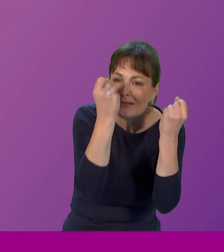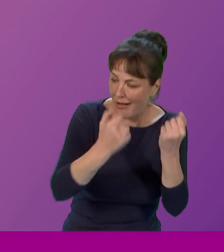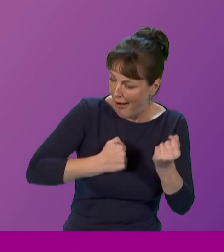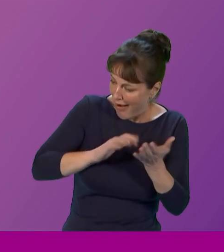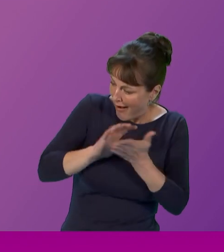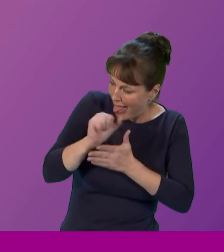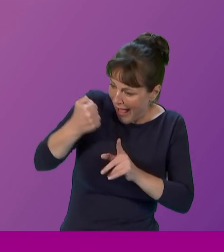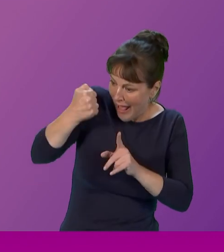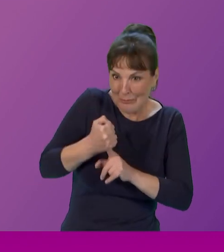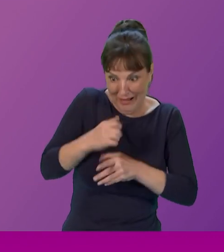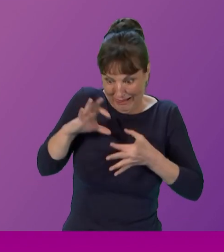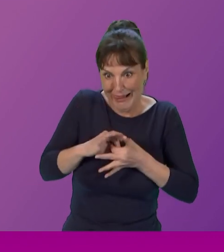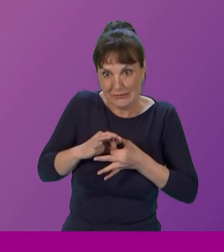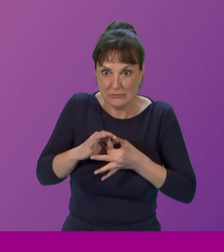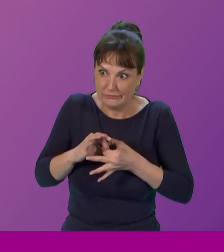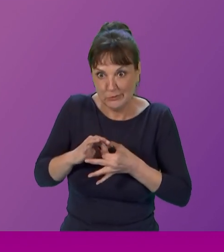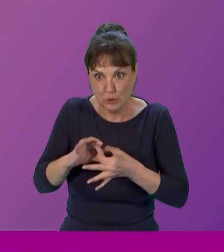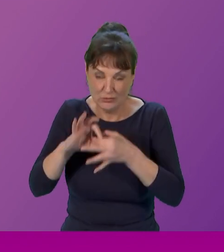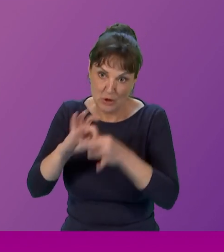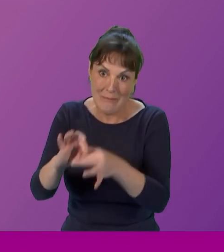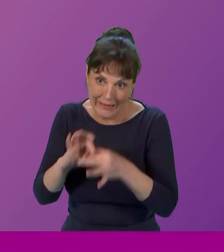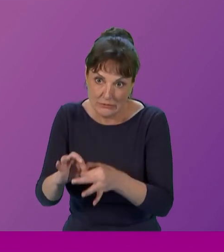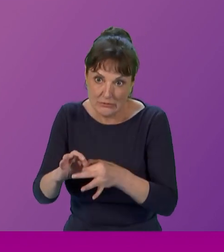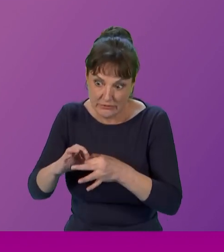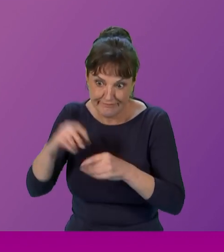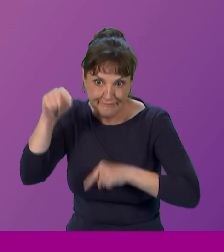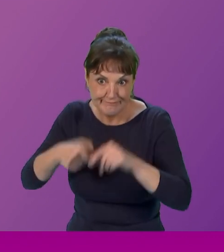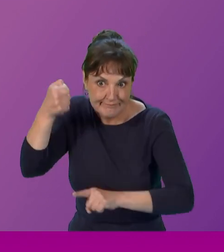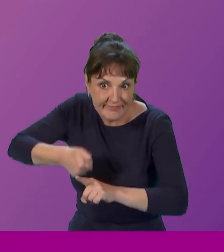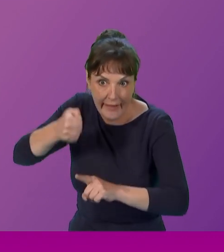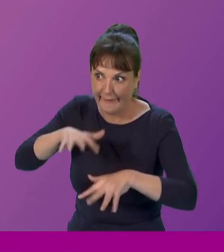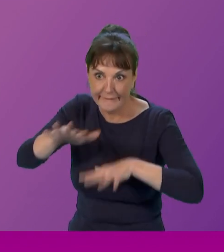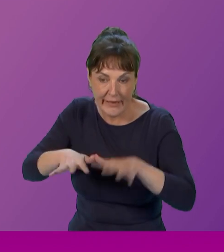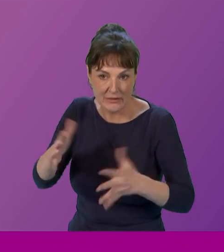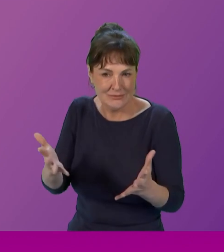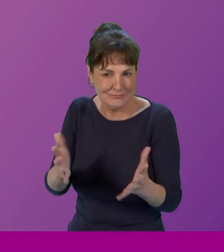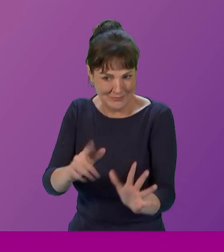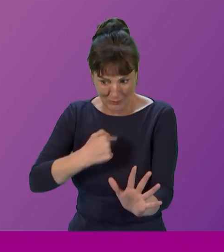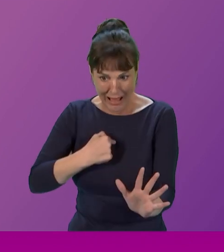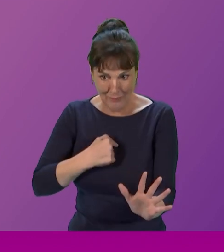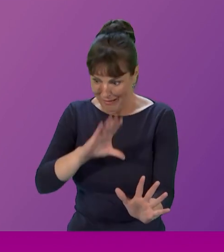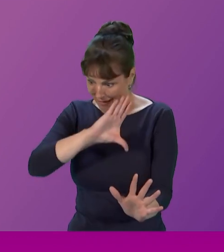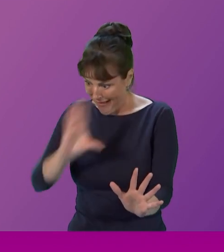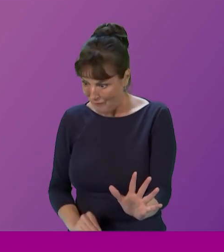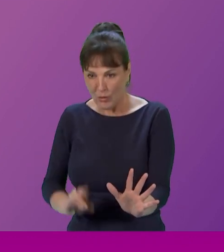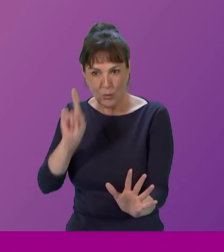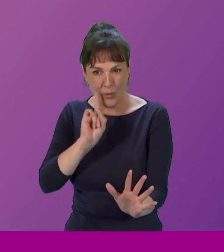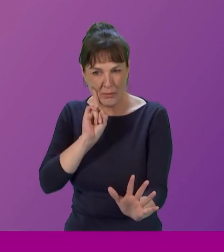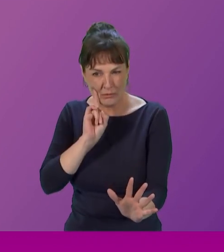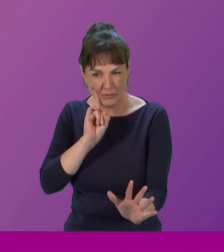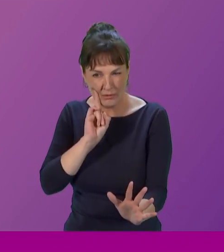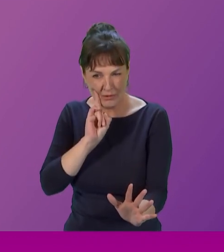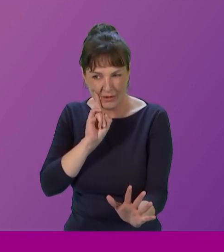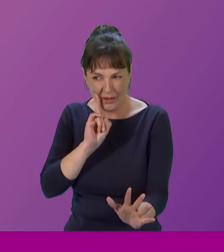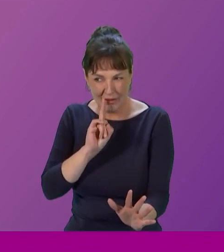How do we break the bias so that African women will be getting the same kind of attention when